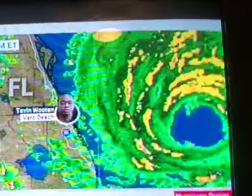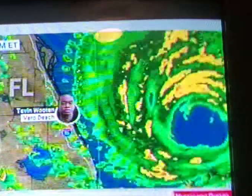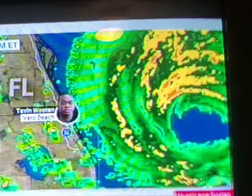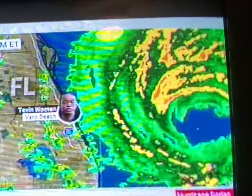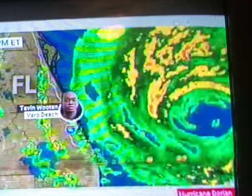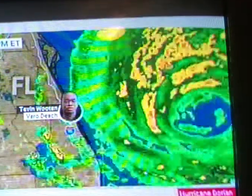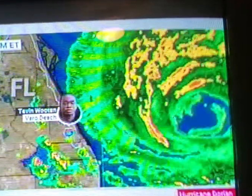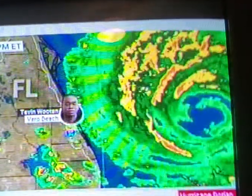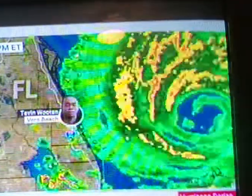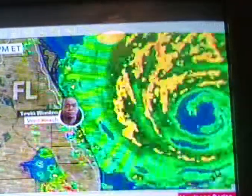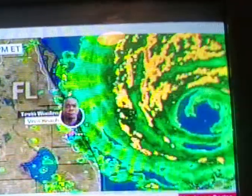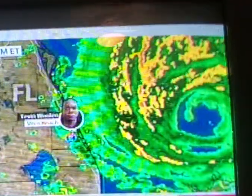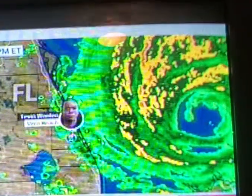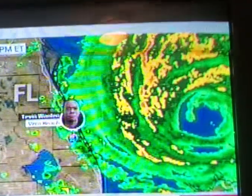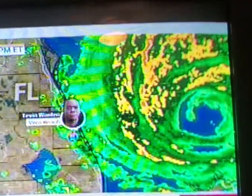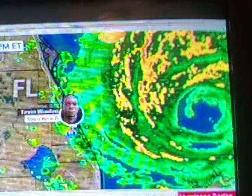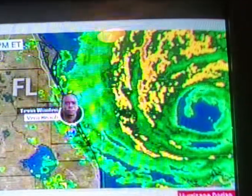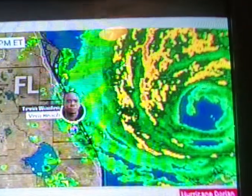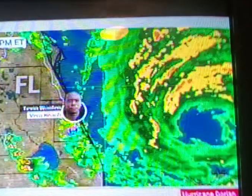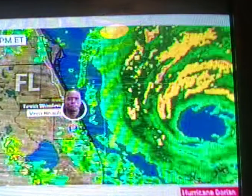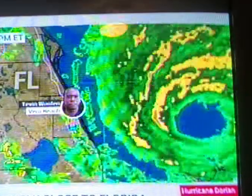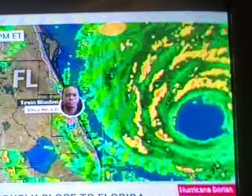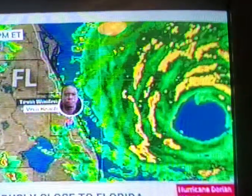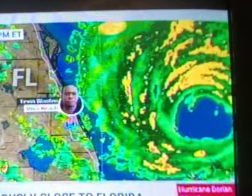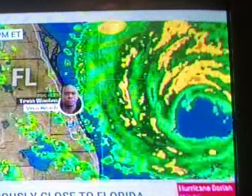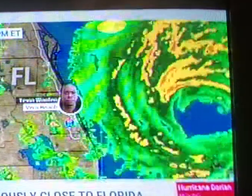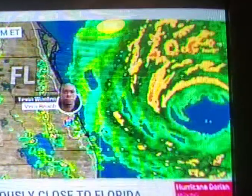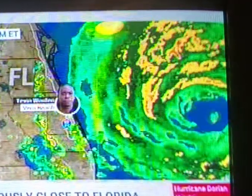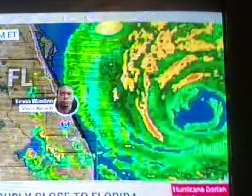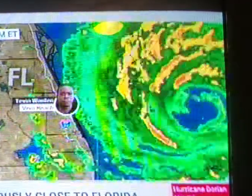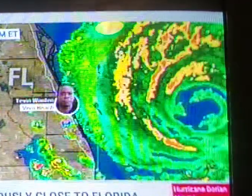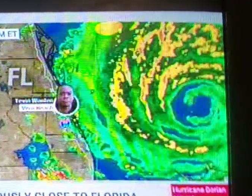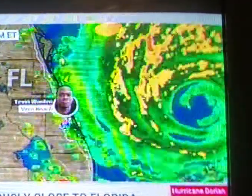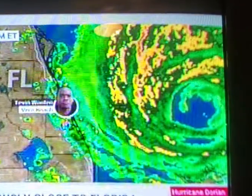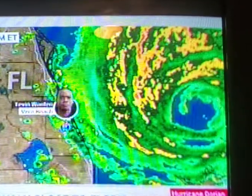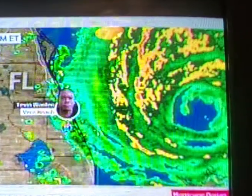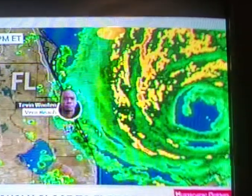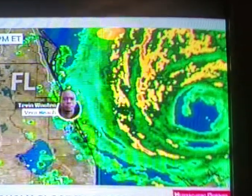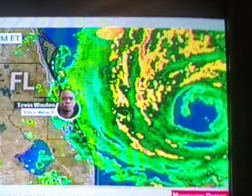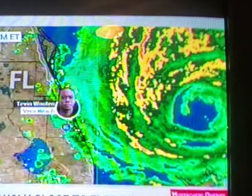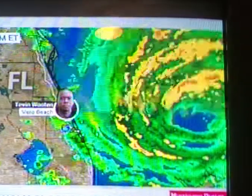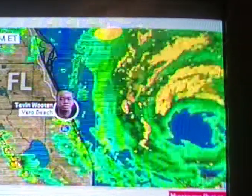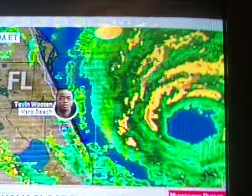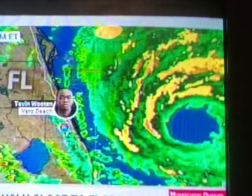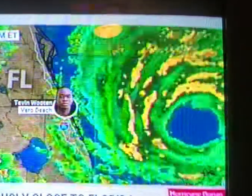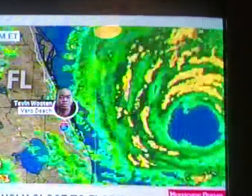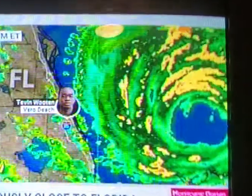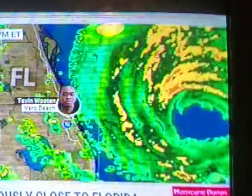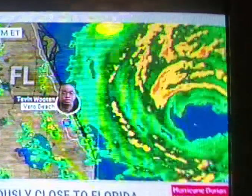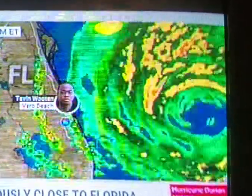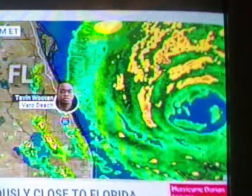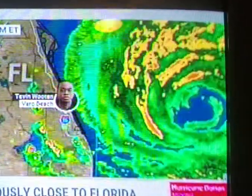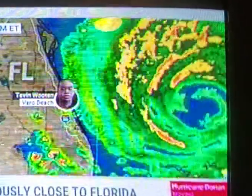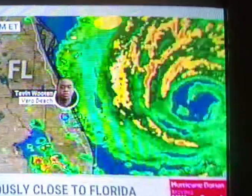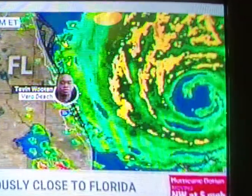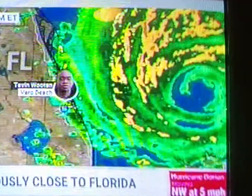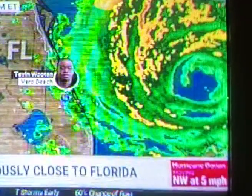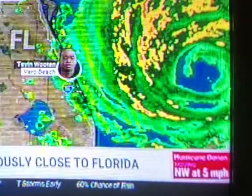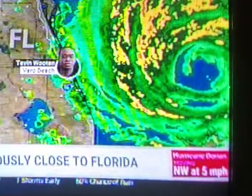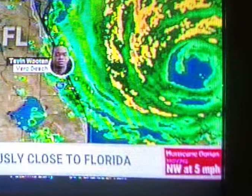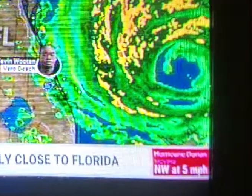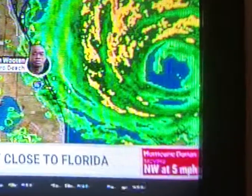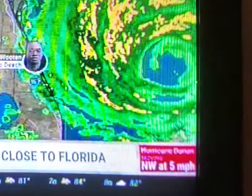your Holy Spirit. Lead me, God, I pray. Your mighty hand calmed the storm.